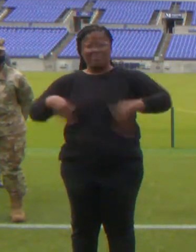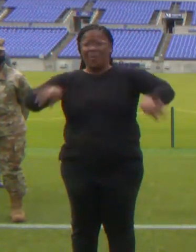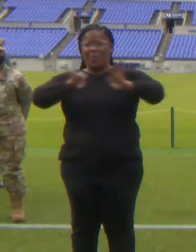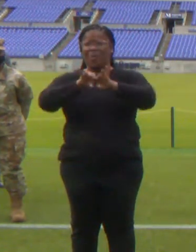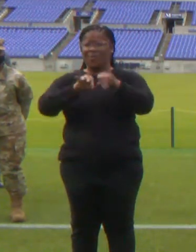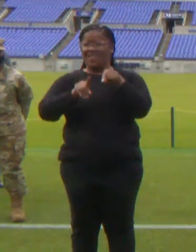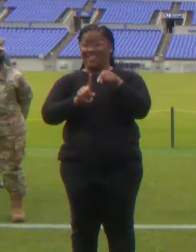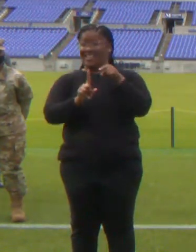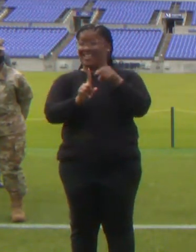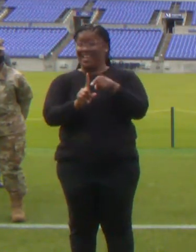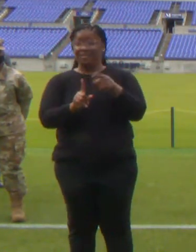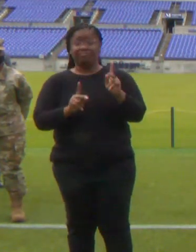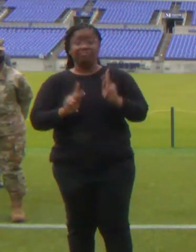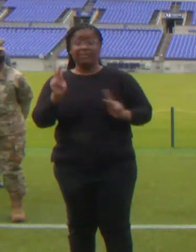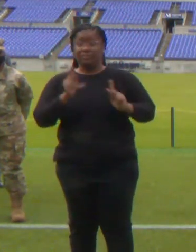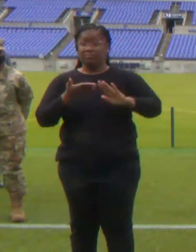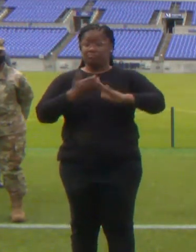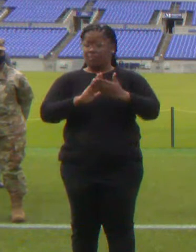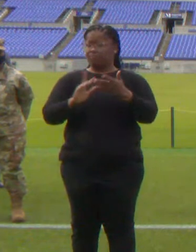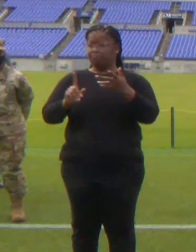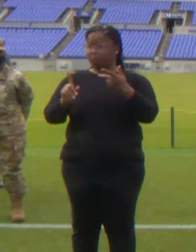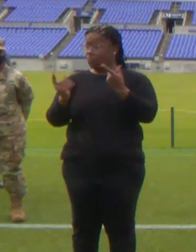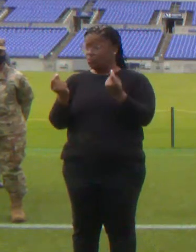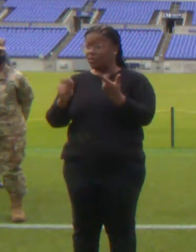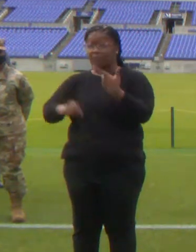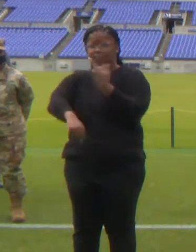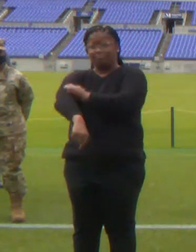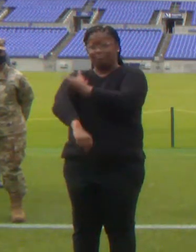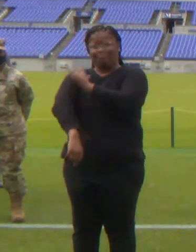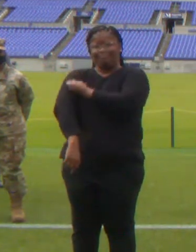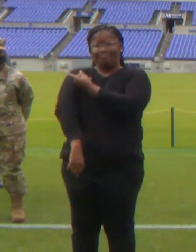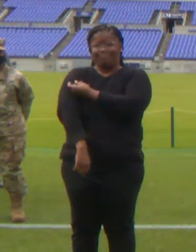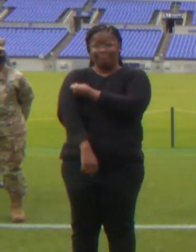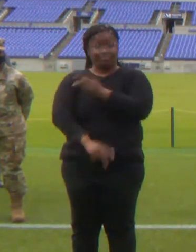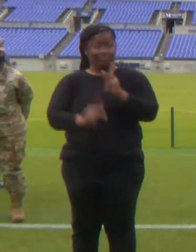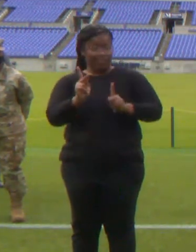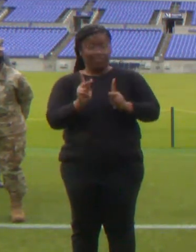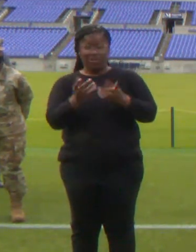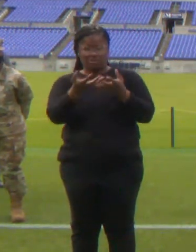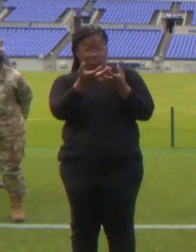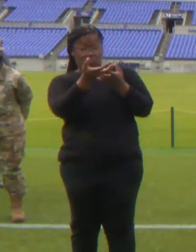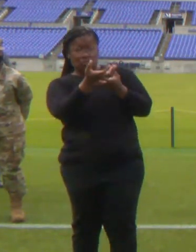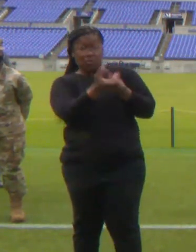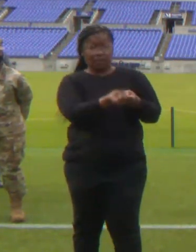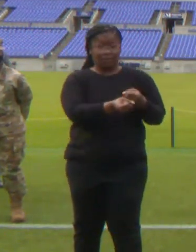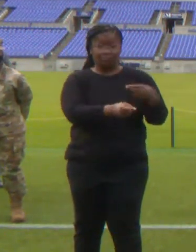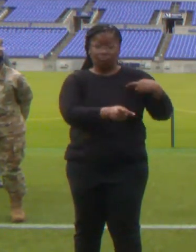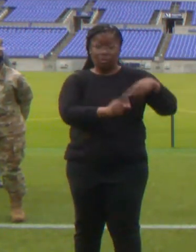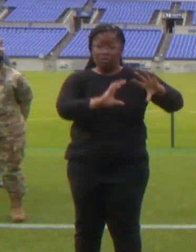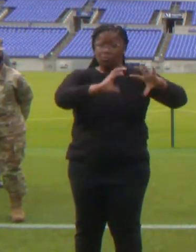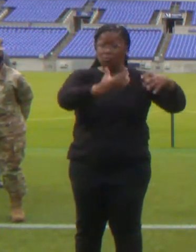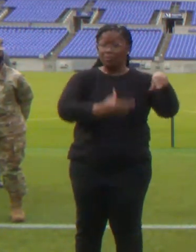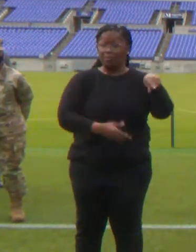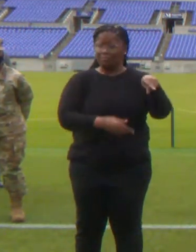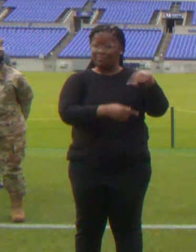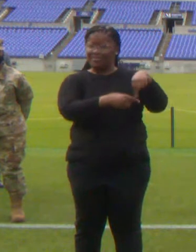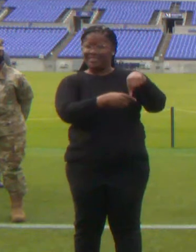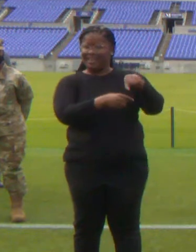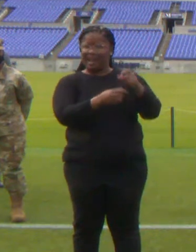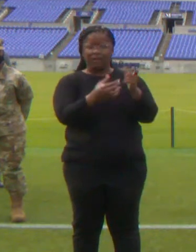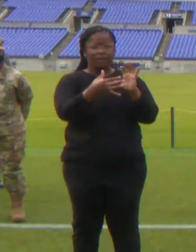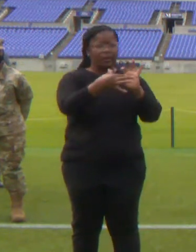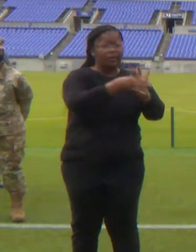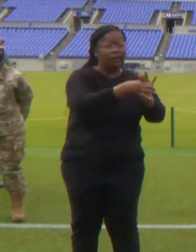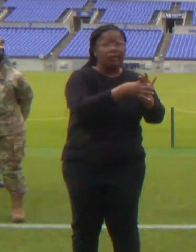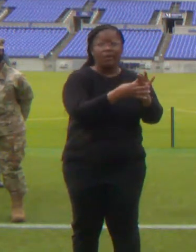People trust places of worship as places where they can exercise their faith and even connect to